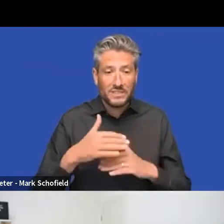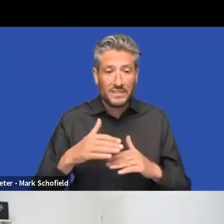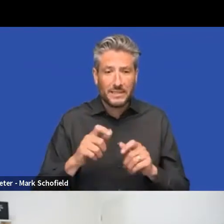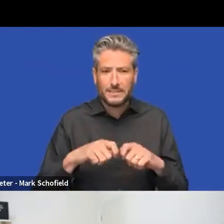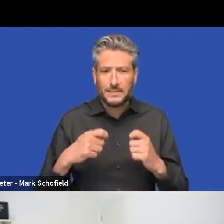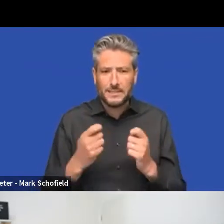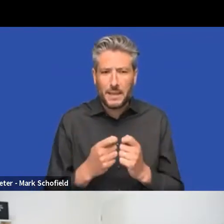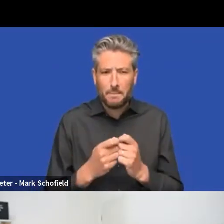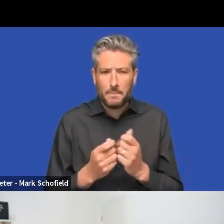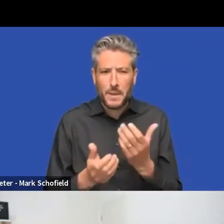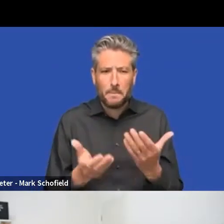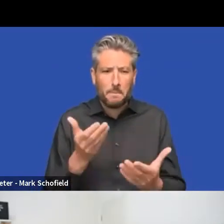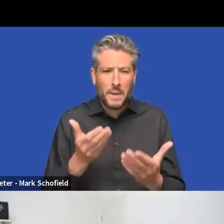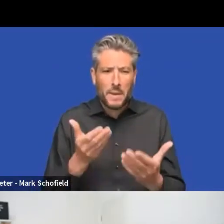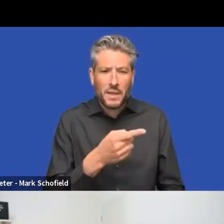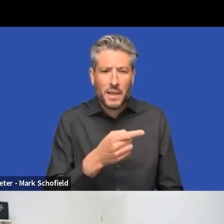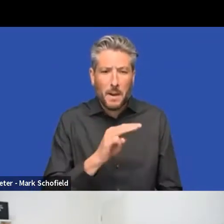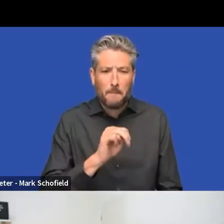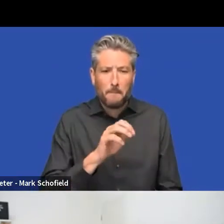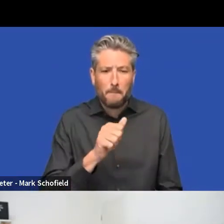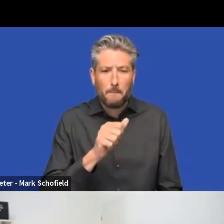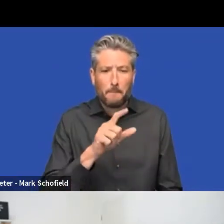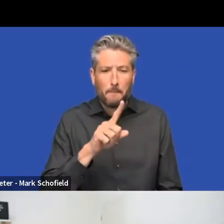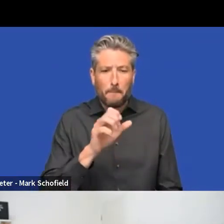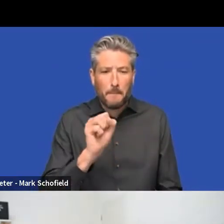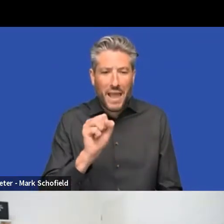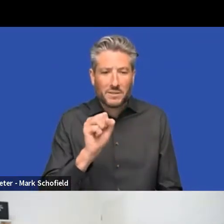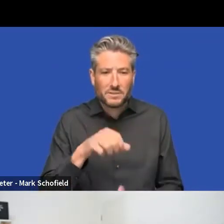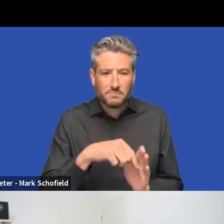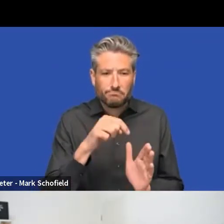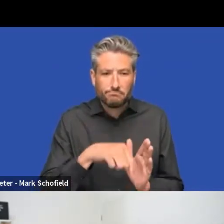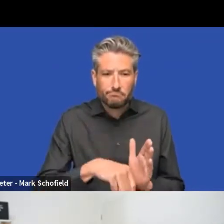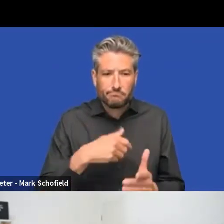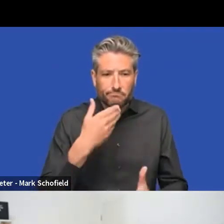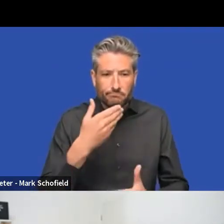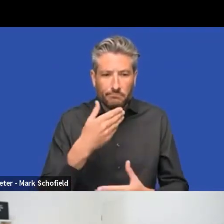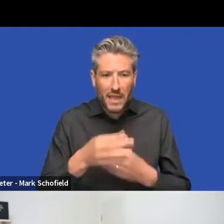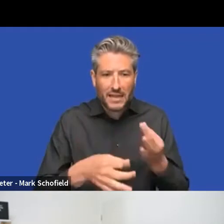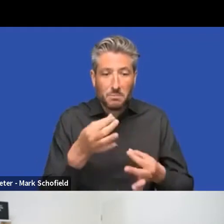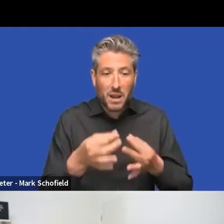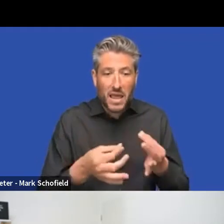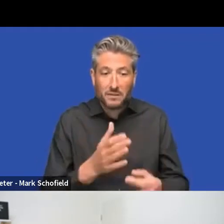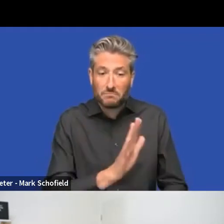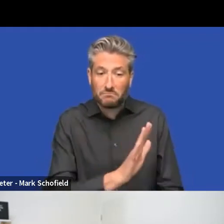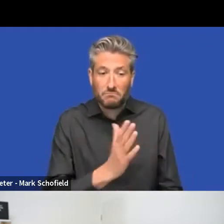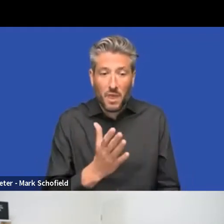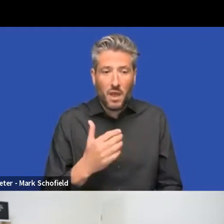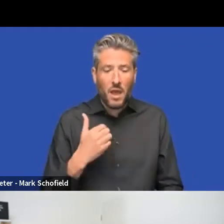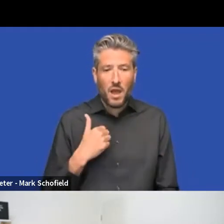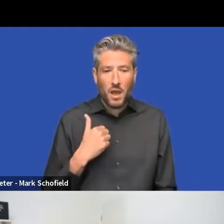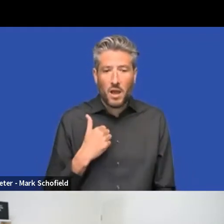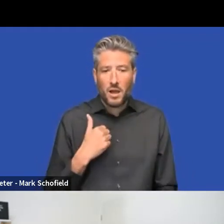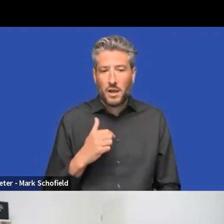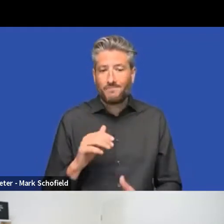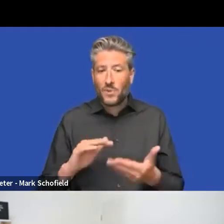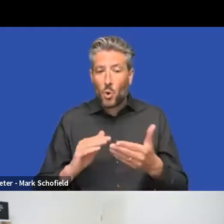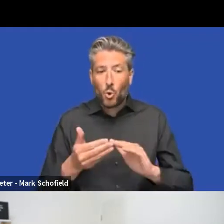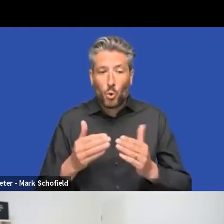to speak to that a little more and about what they're doing, but the, the, the point is that we were doing, we're taking people from the community that has